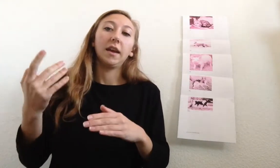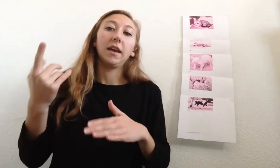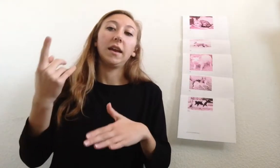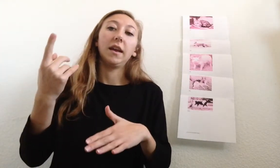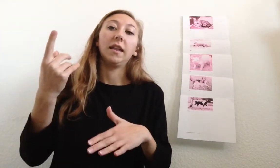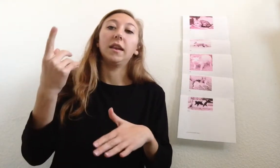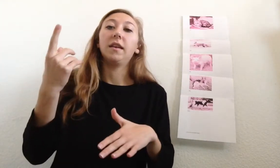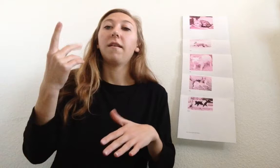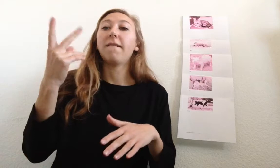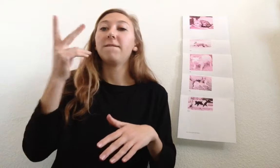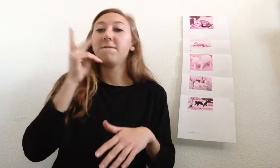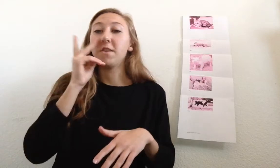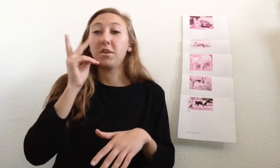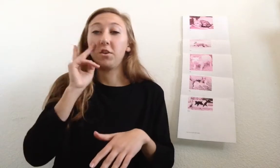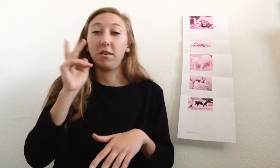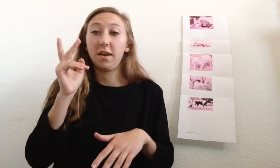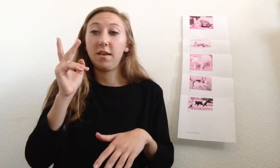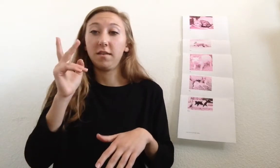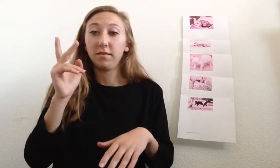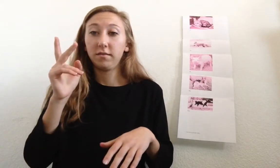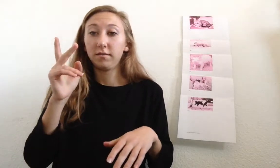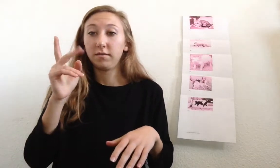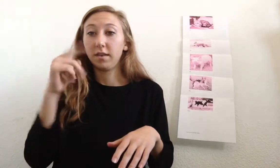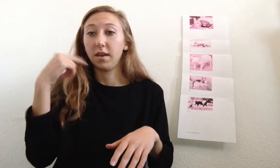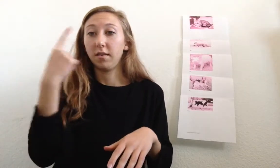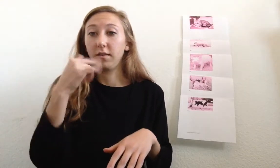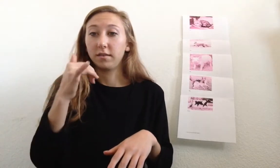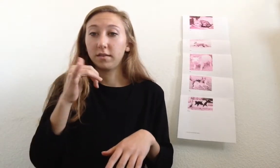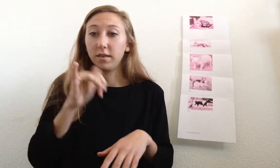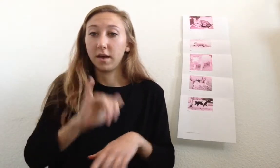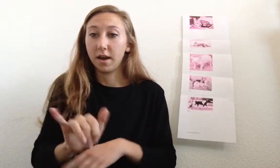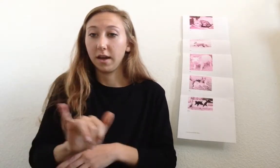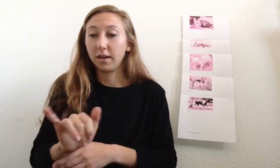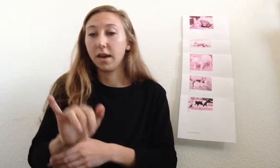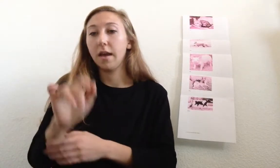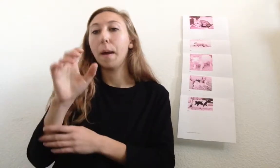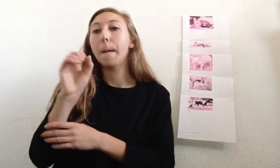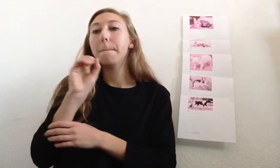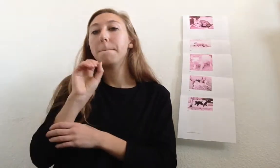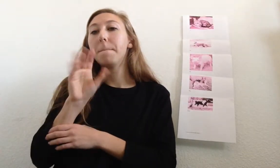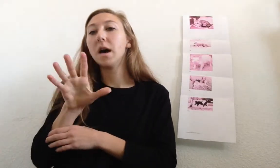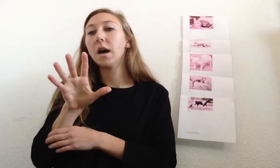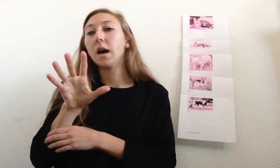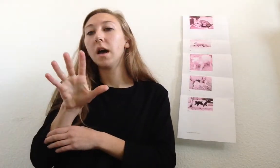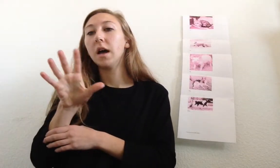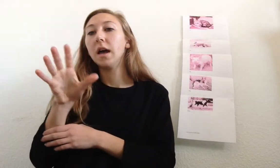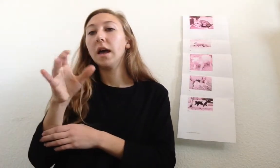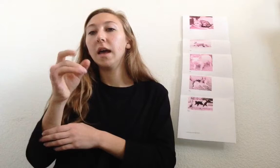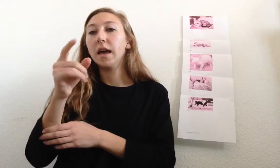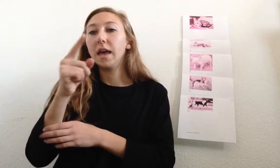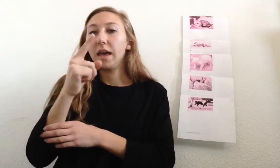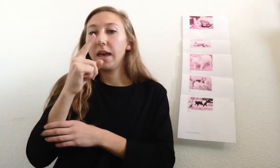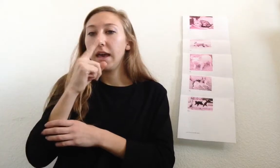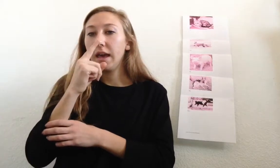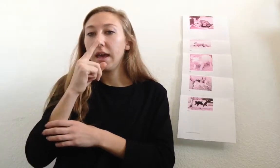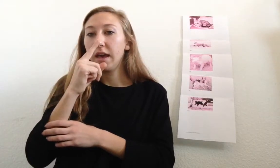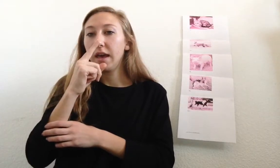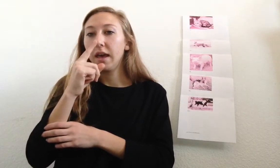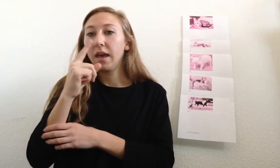And visually, it looks like p- i-